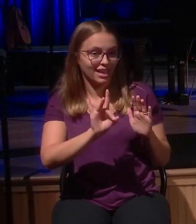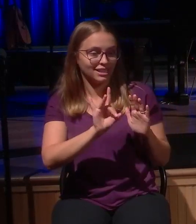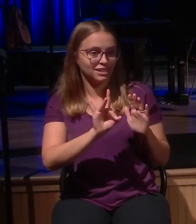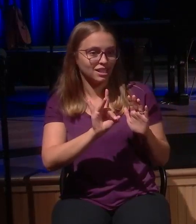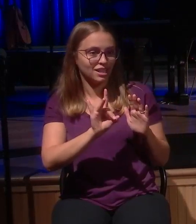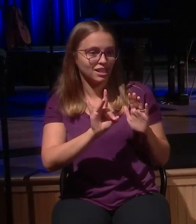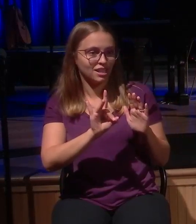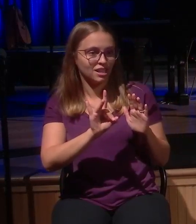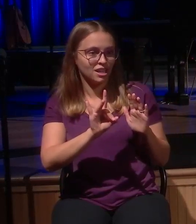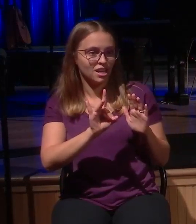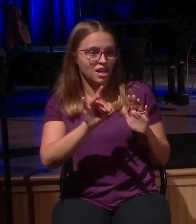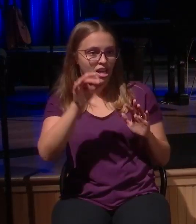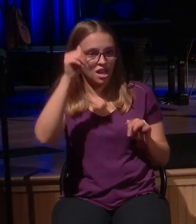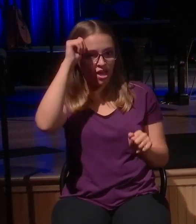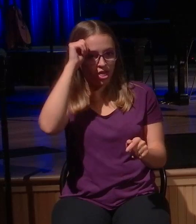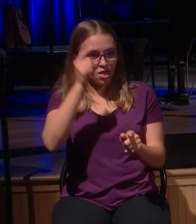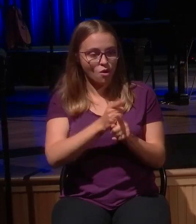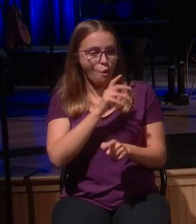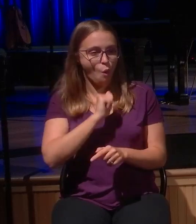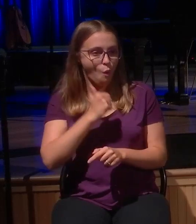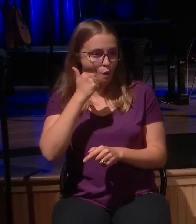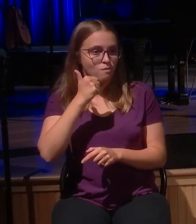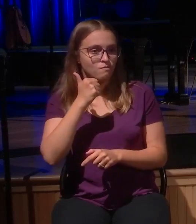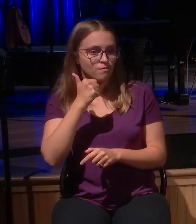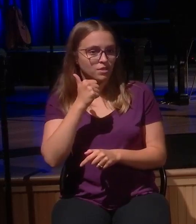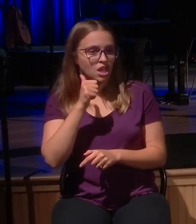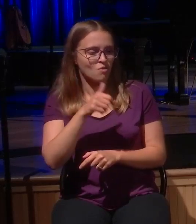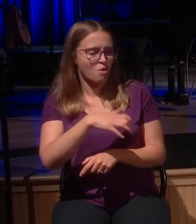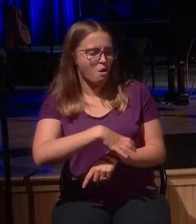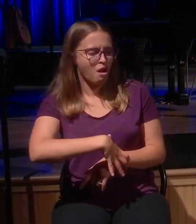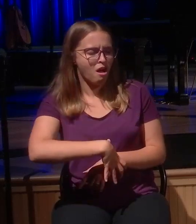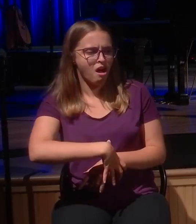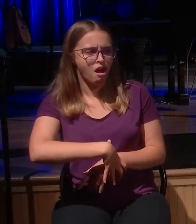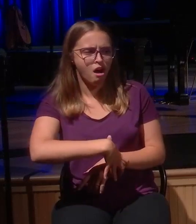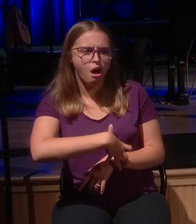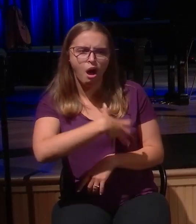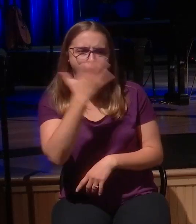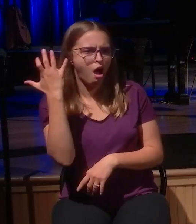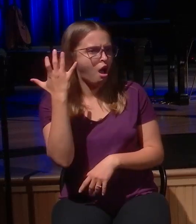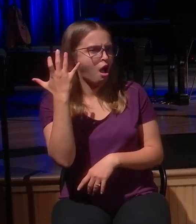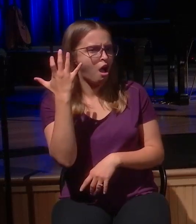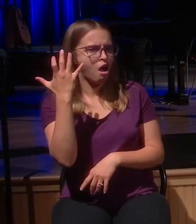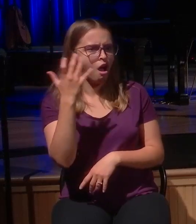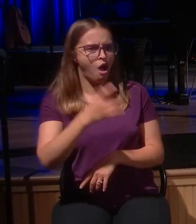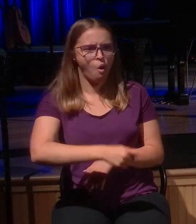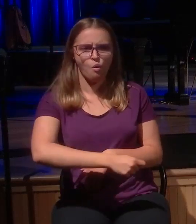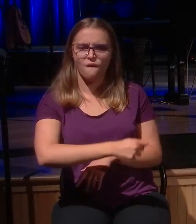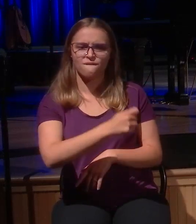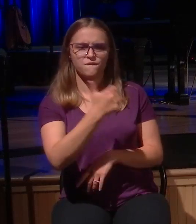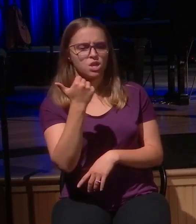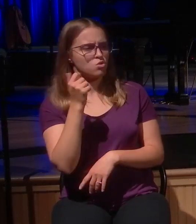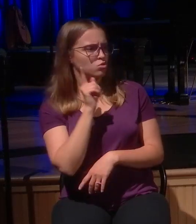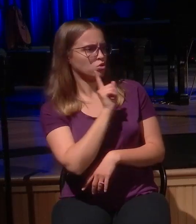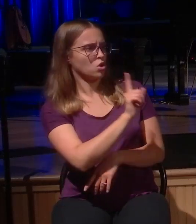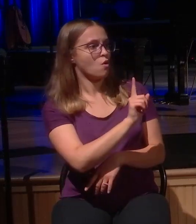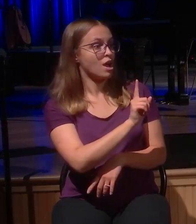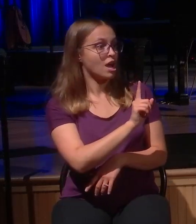angry and refused to go in. His father came out and treated him. Son, come in.